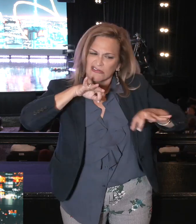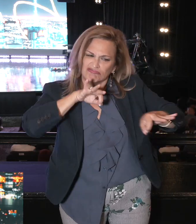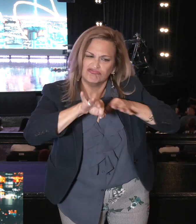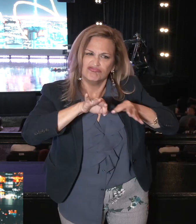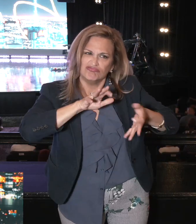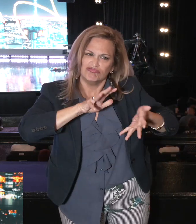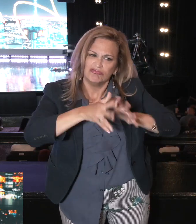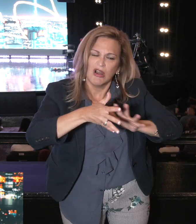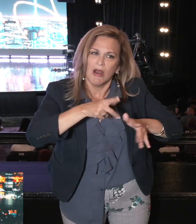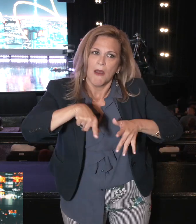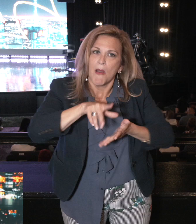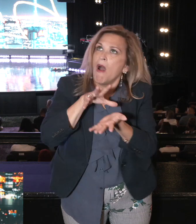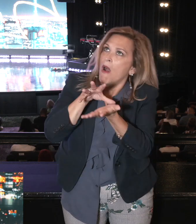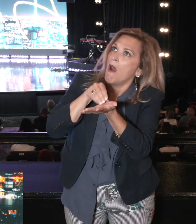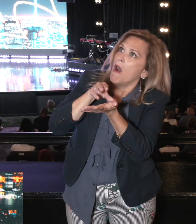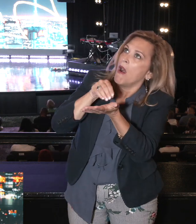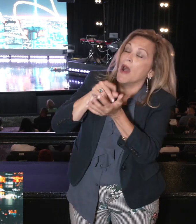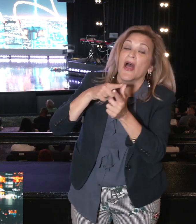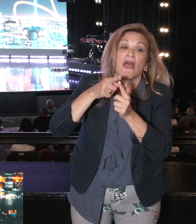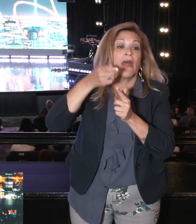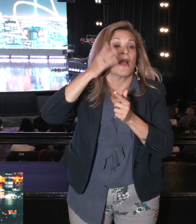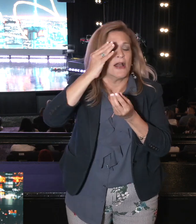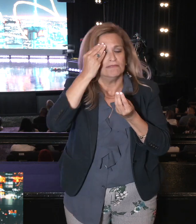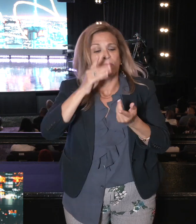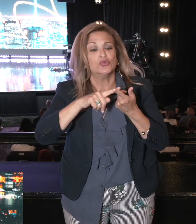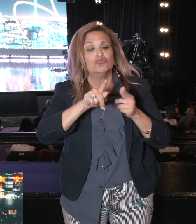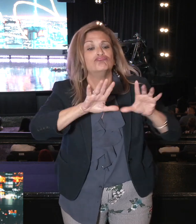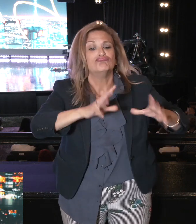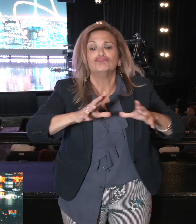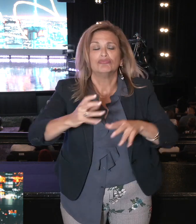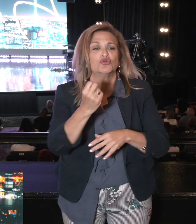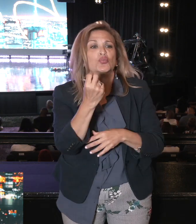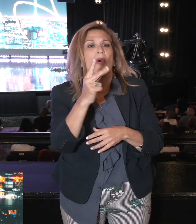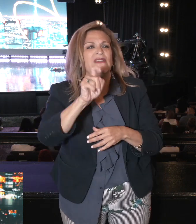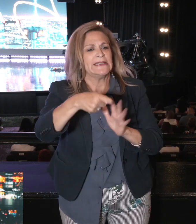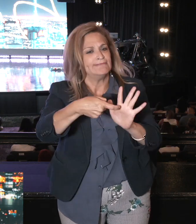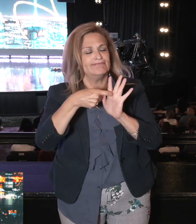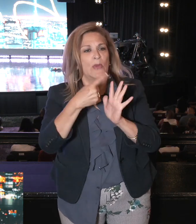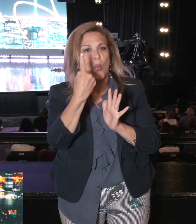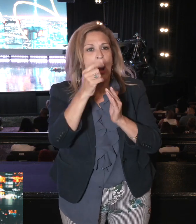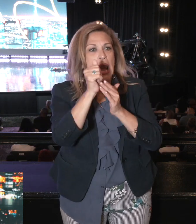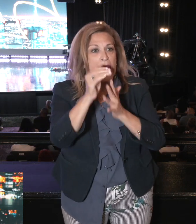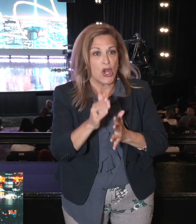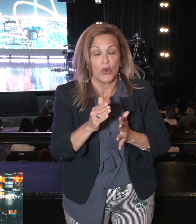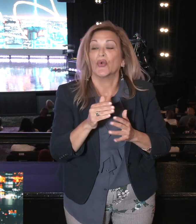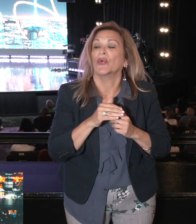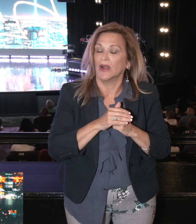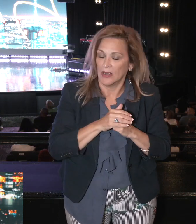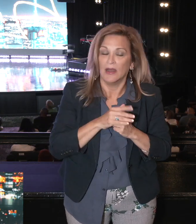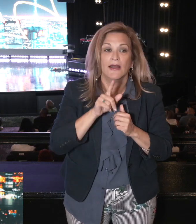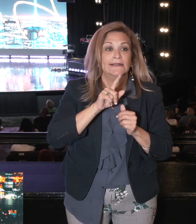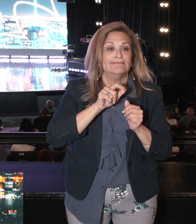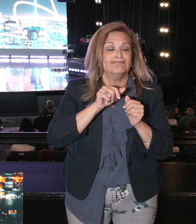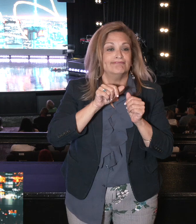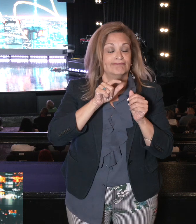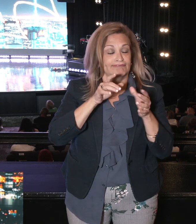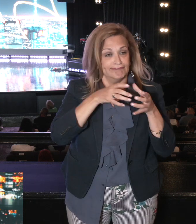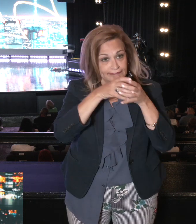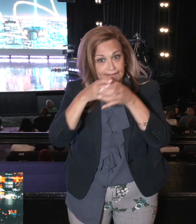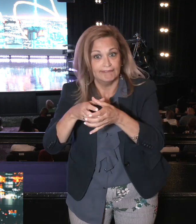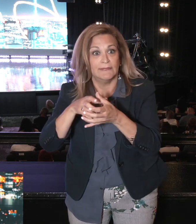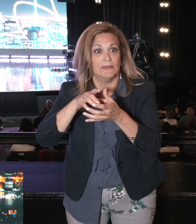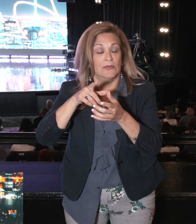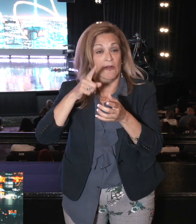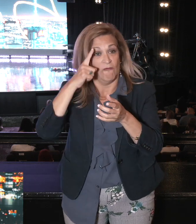select 12 leaders, one leader from each tribe, the 12 tribes of Israel, and send them on this mission that lasted 40 days. And it